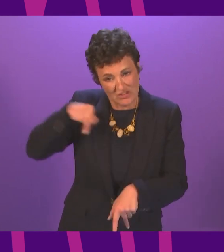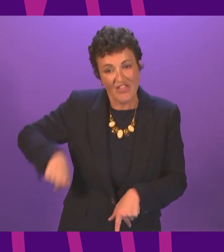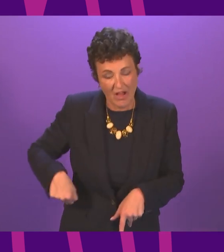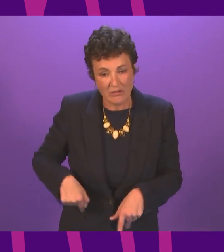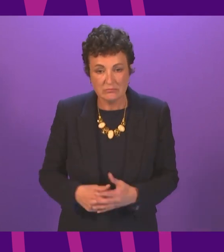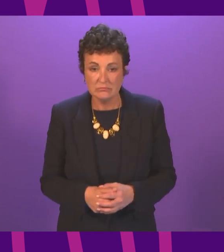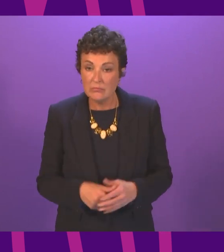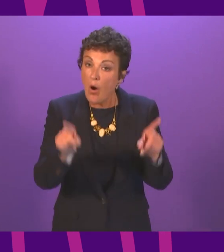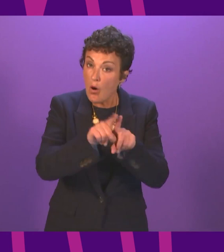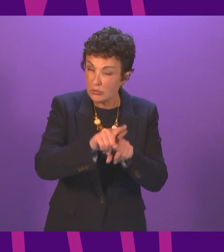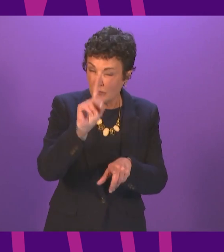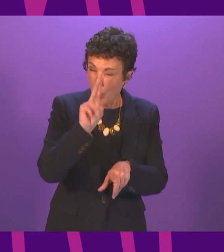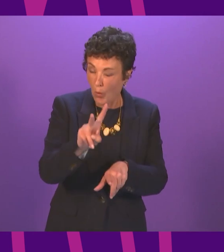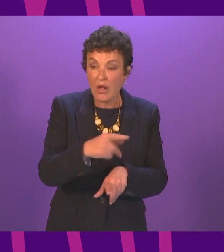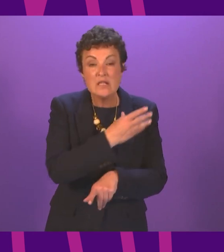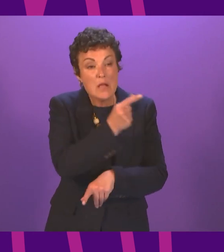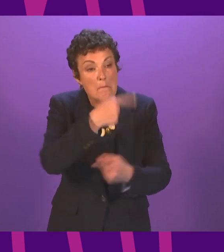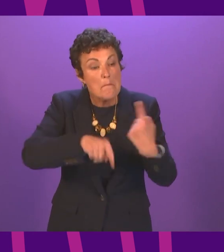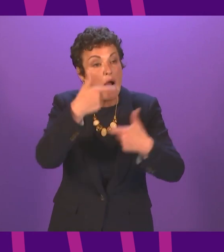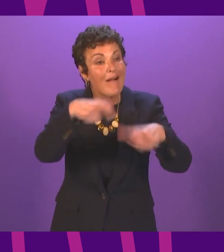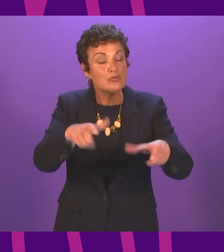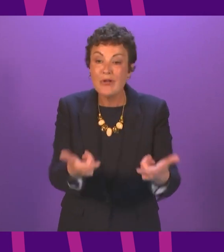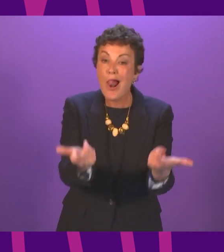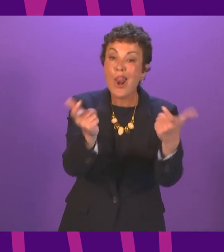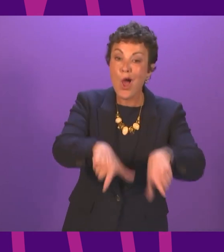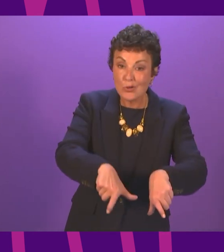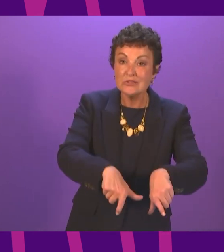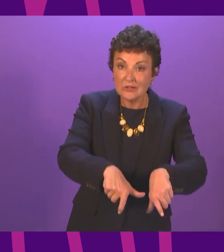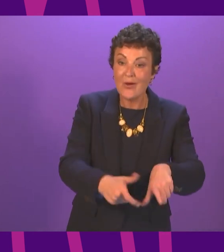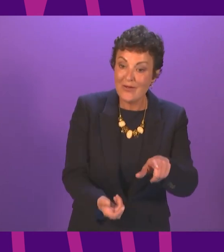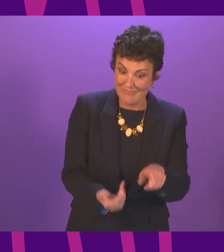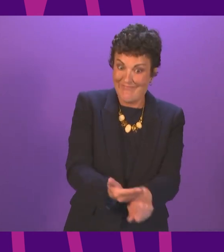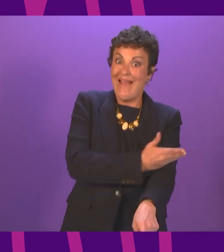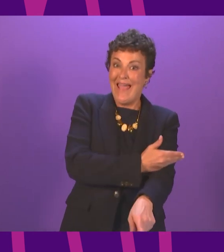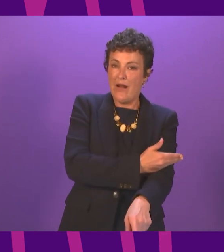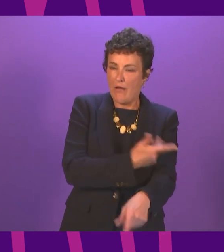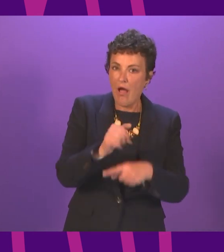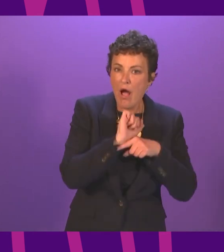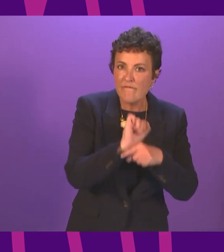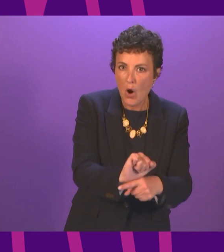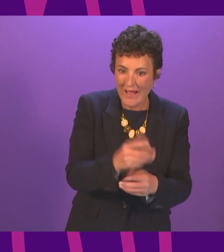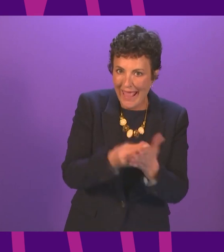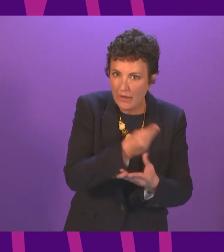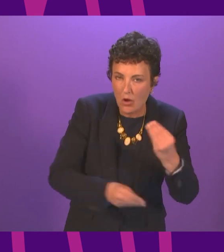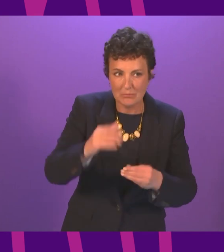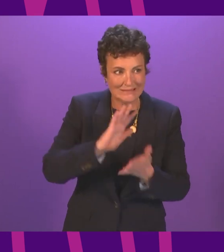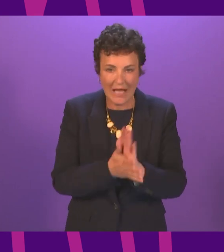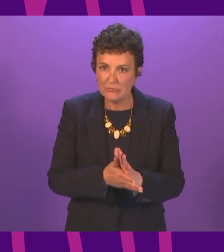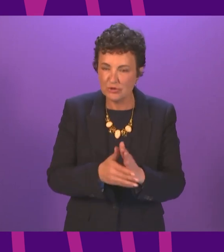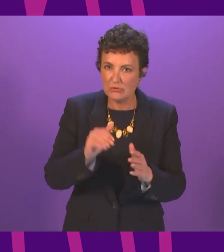countries which locked down early and effectively avoided long repeated lockdowns avoiding economic damage